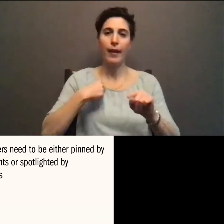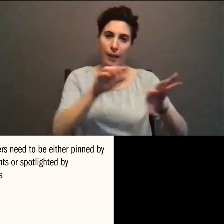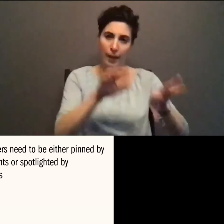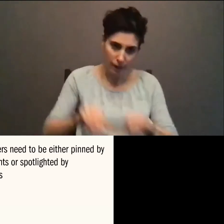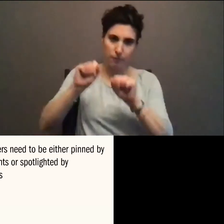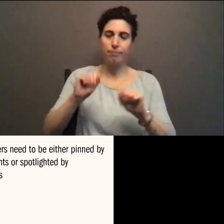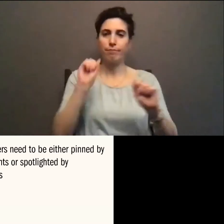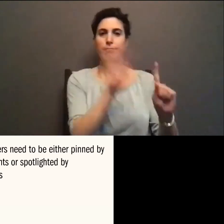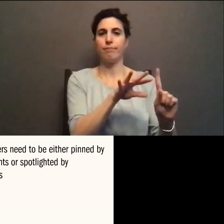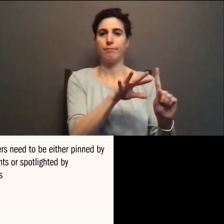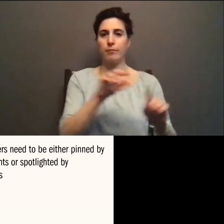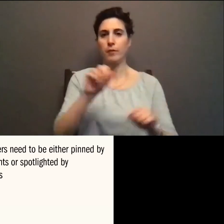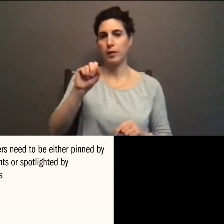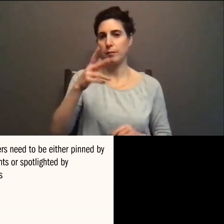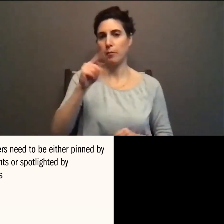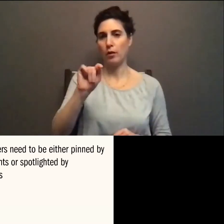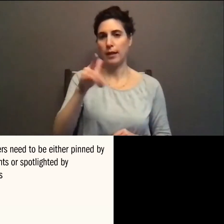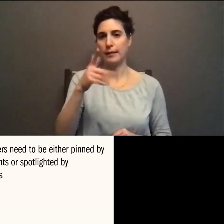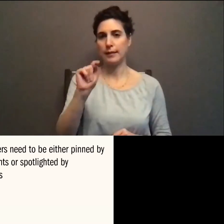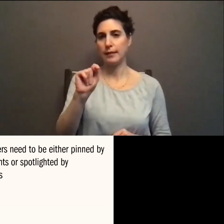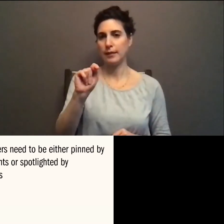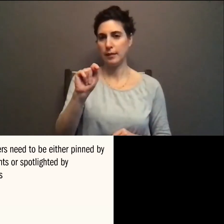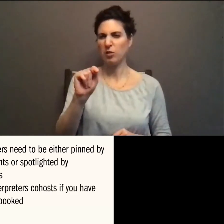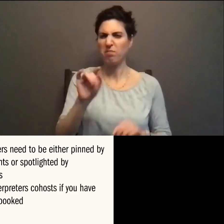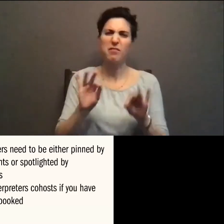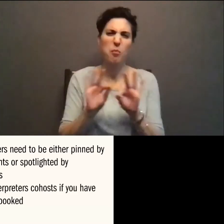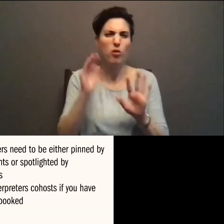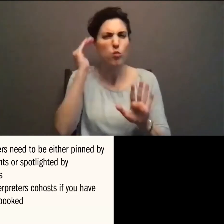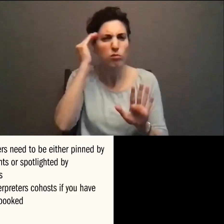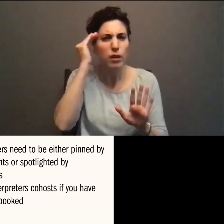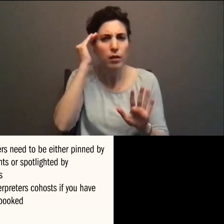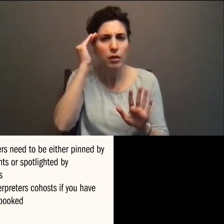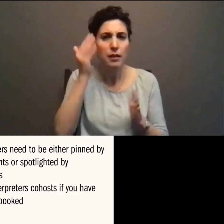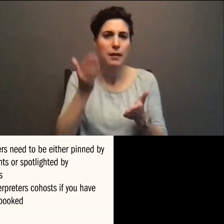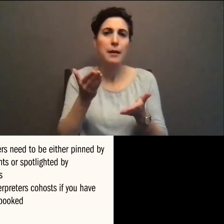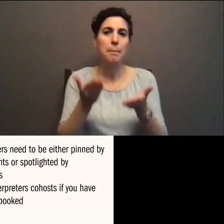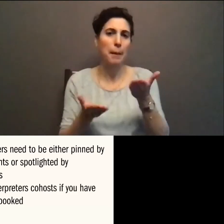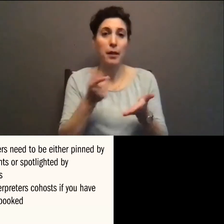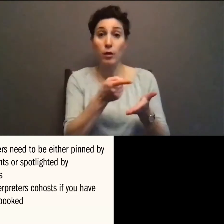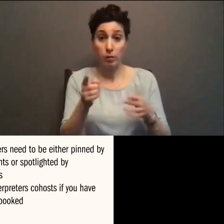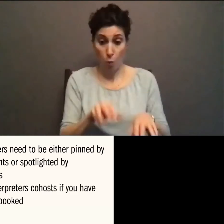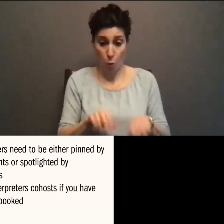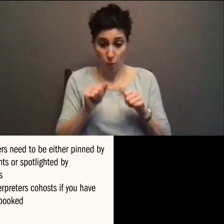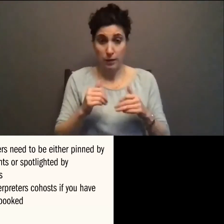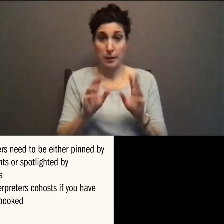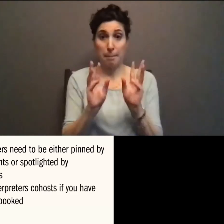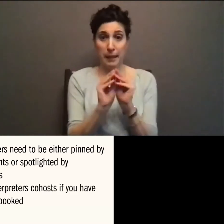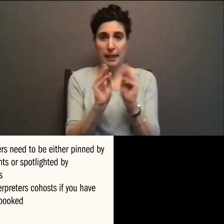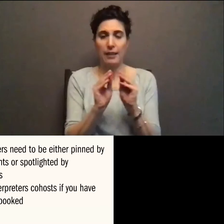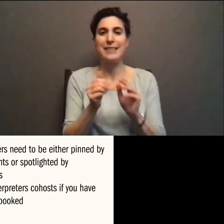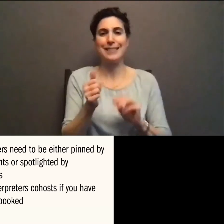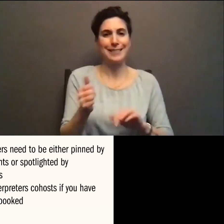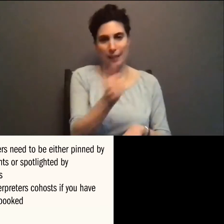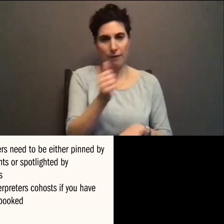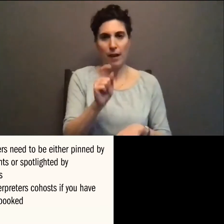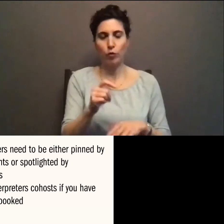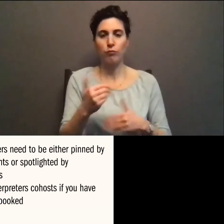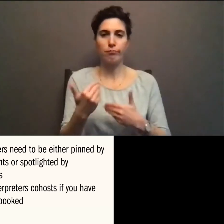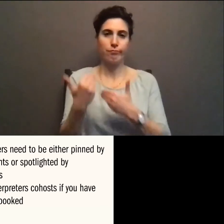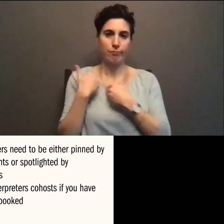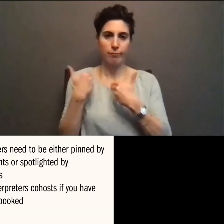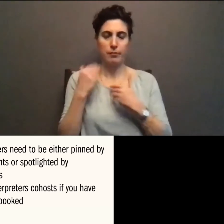So, just be aware of that and make your interpreters the go co